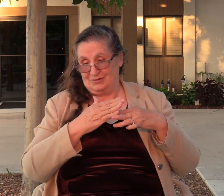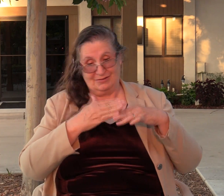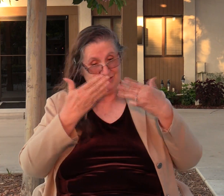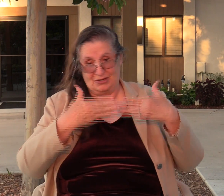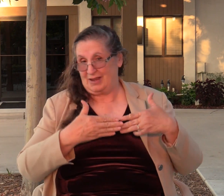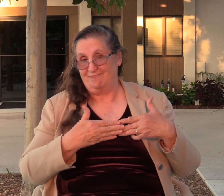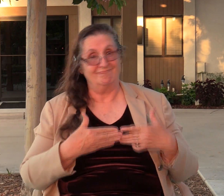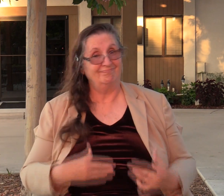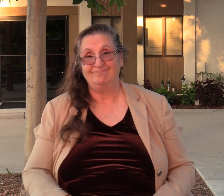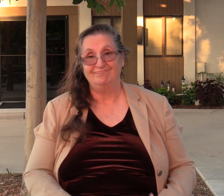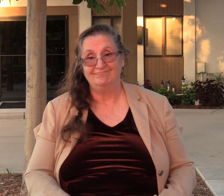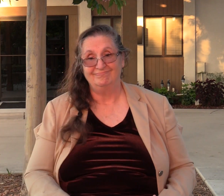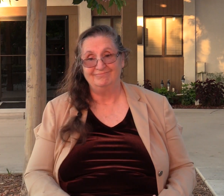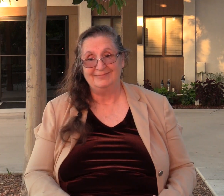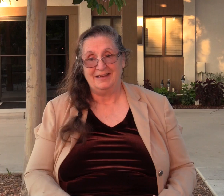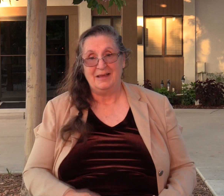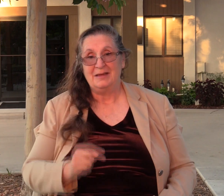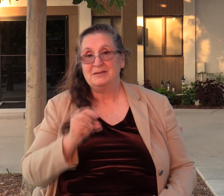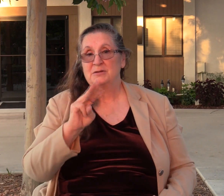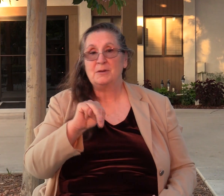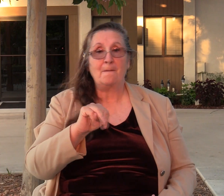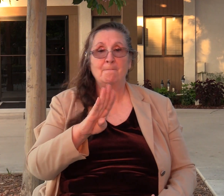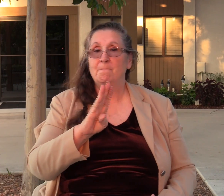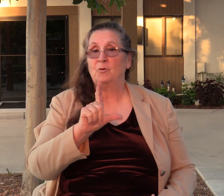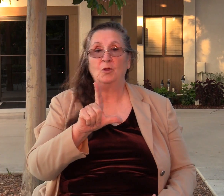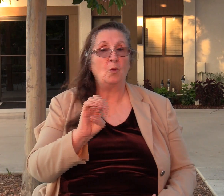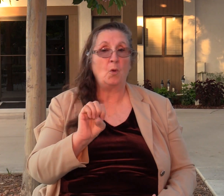They're just tumbleweeds. They're just a little tumbleweed bush.